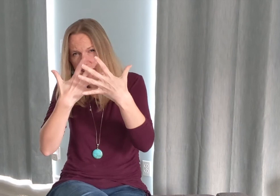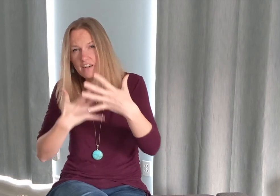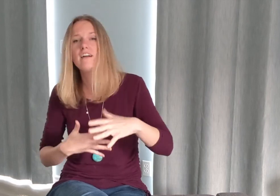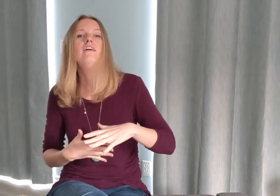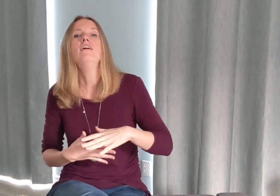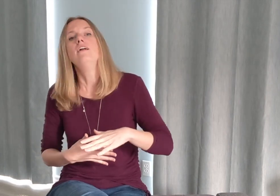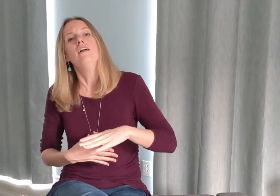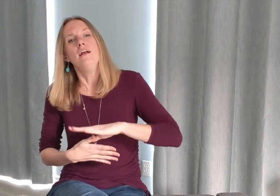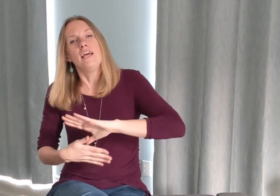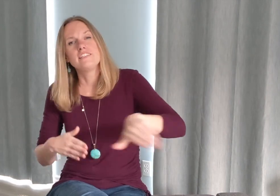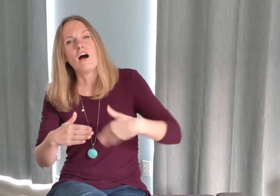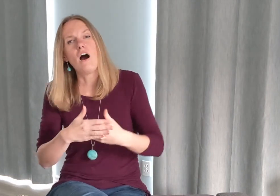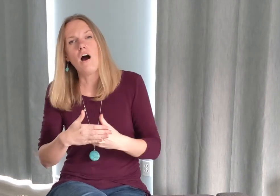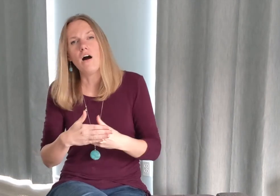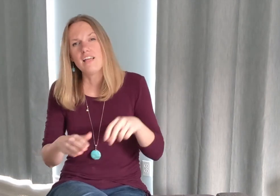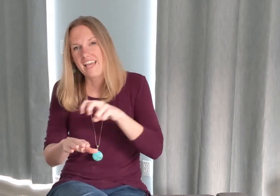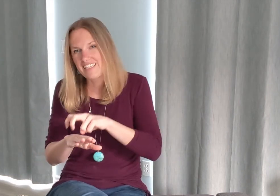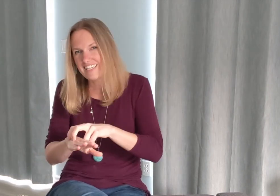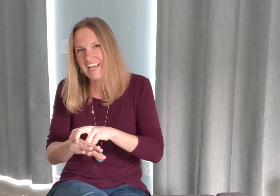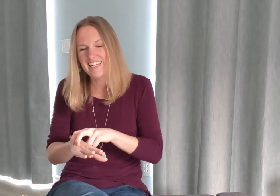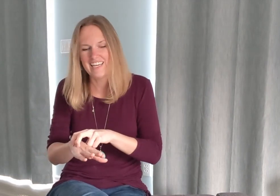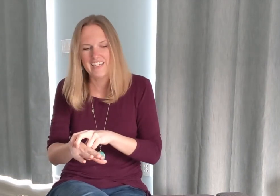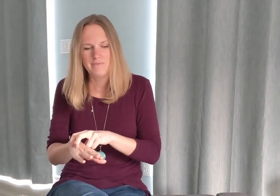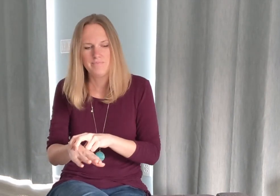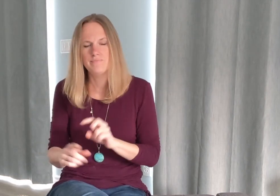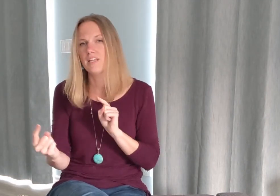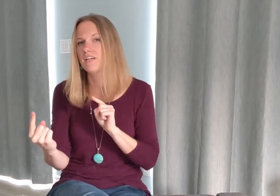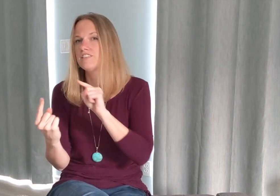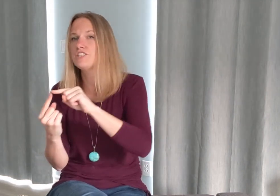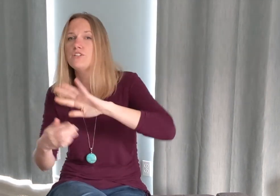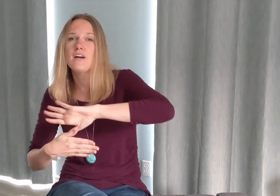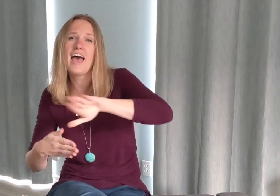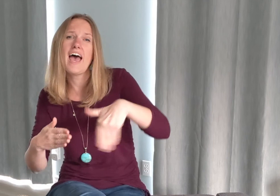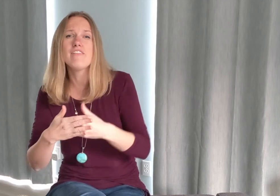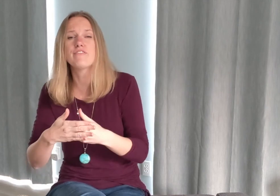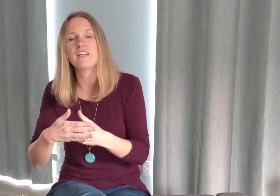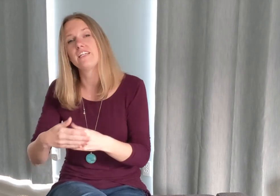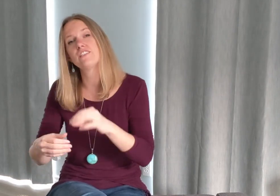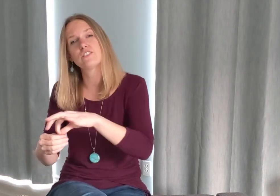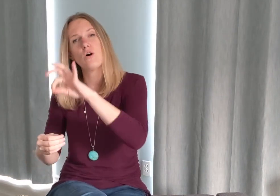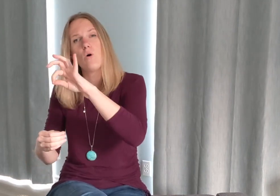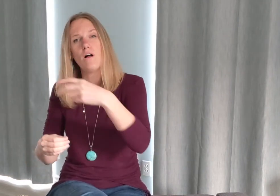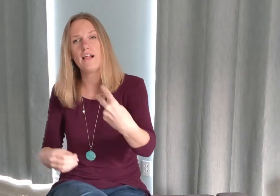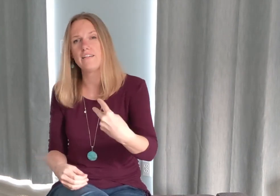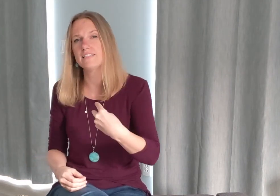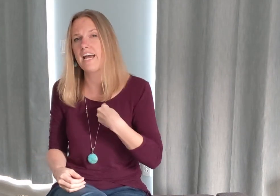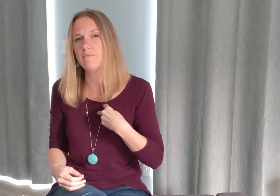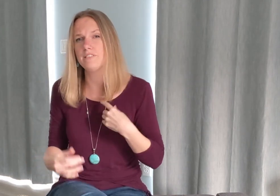and all anxiety to every soul held captive